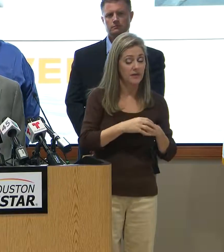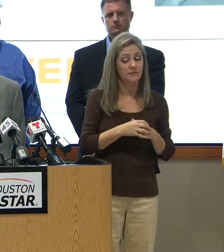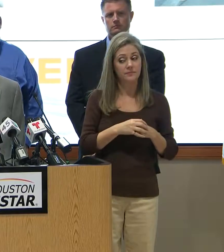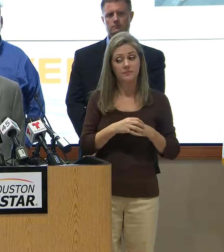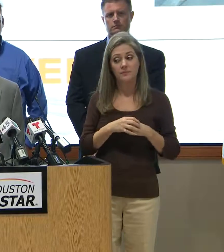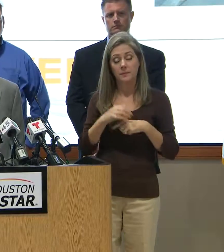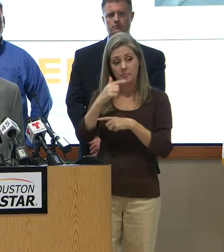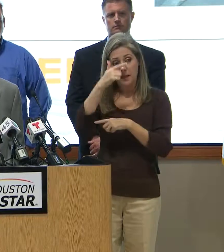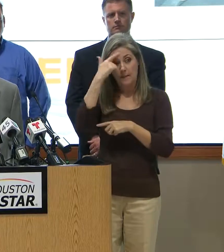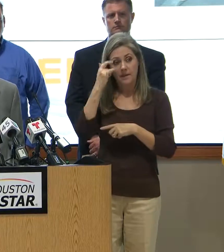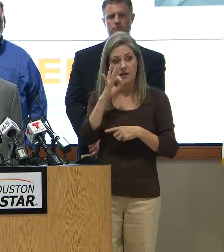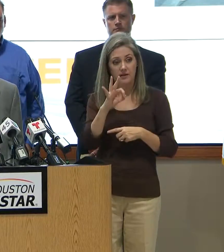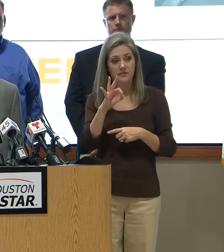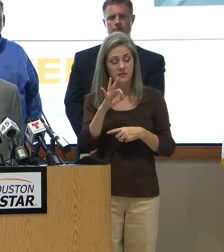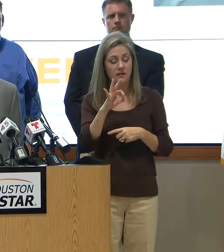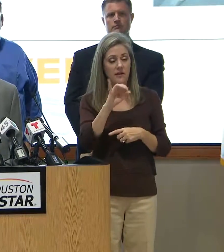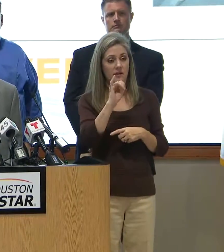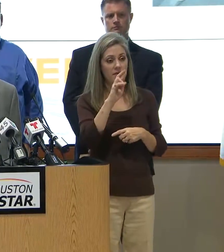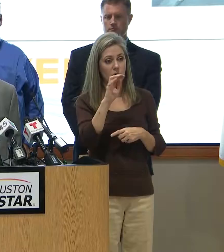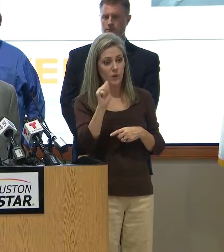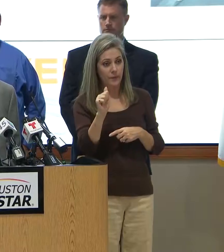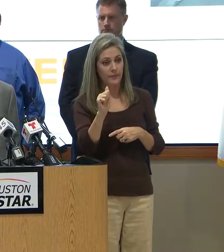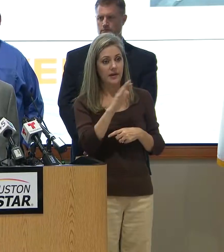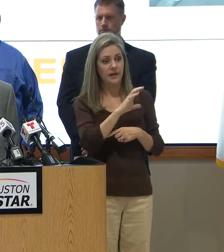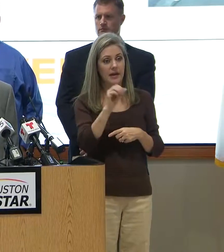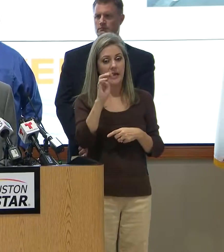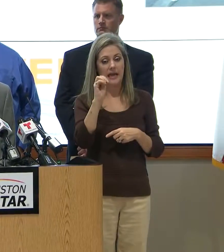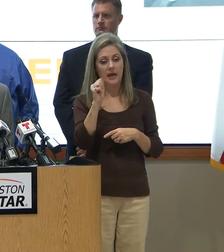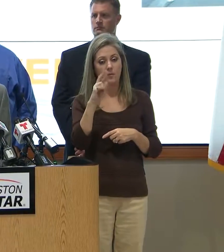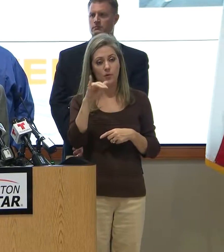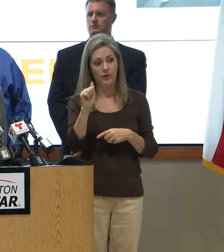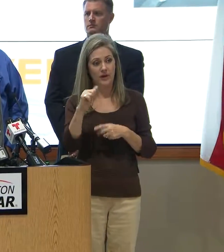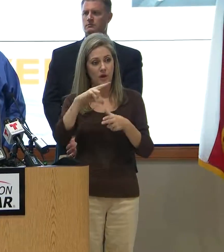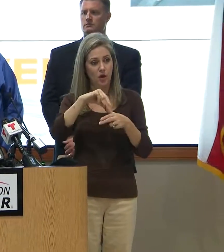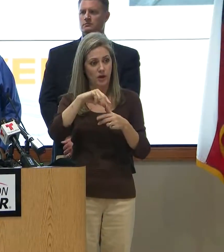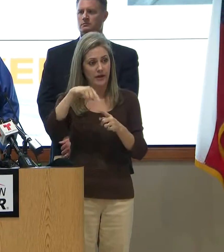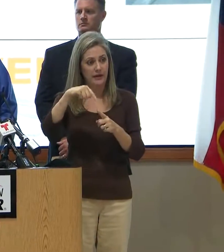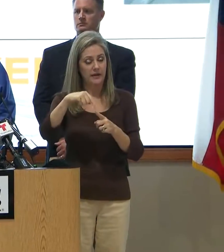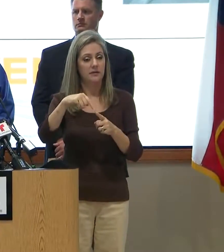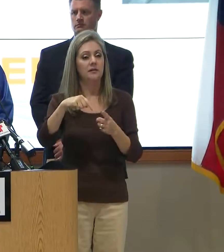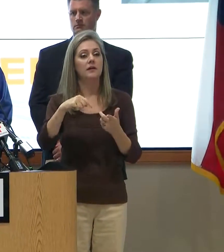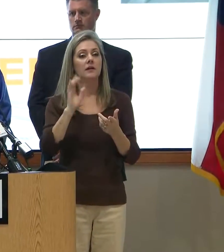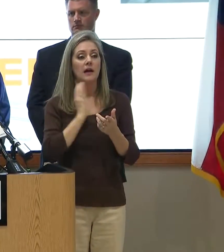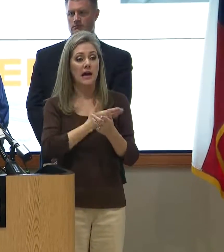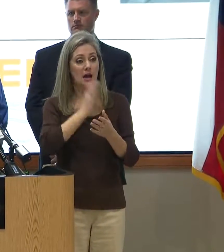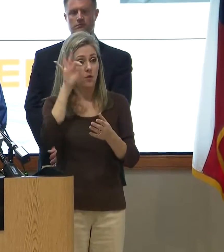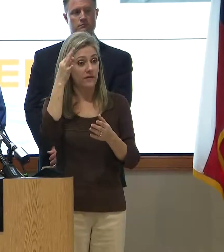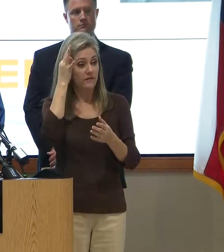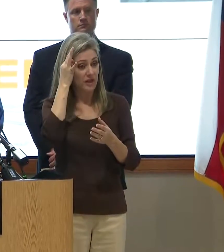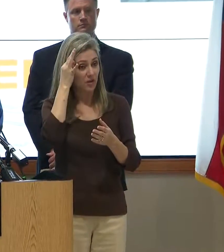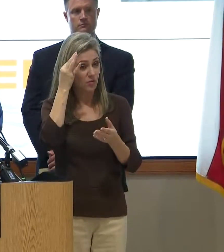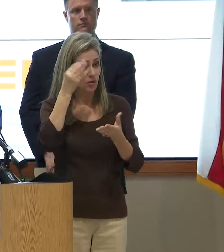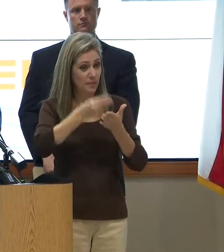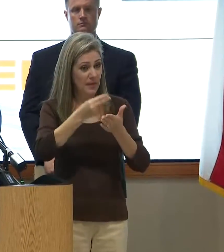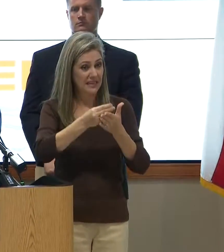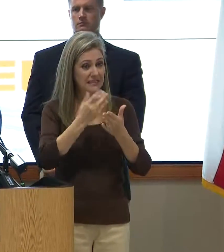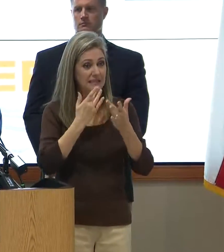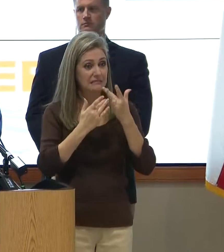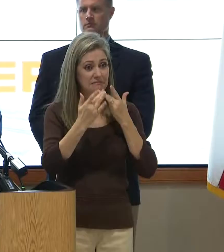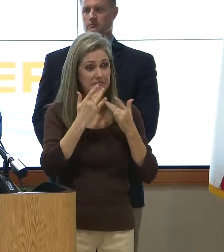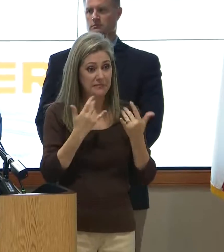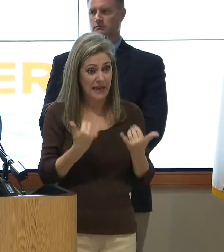Because of Hurricane Irma and Maria in Puerto Rico, are federal resources tightening up here?